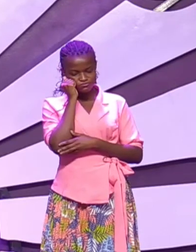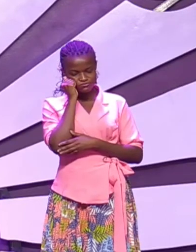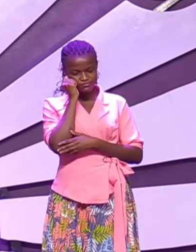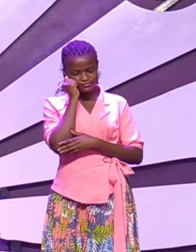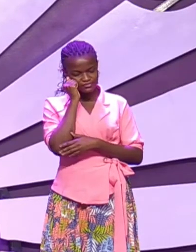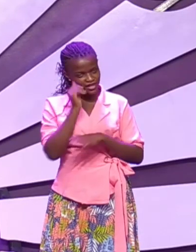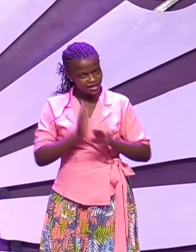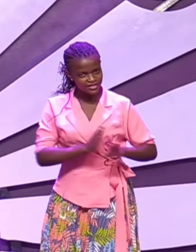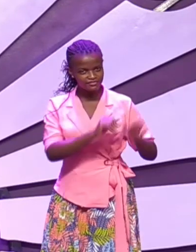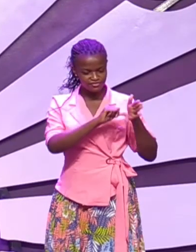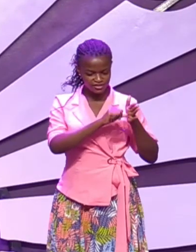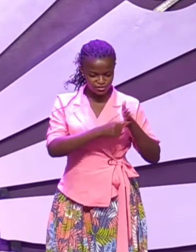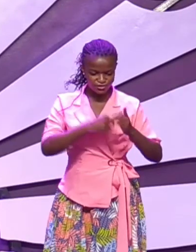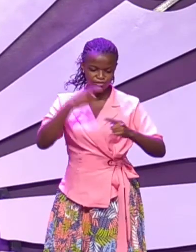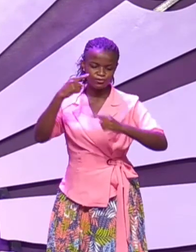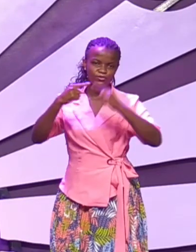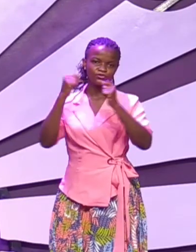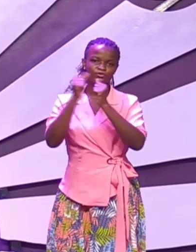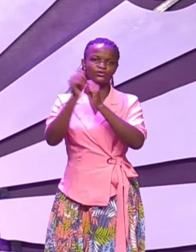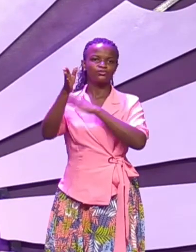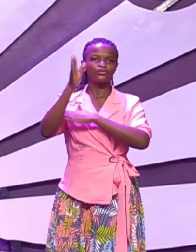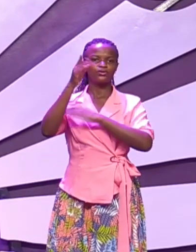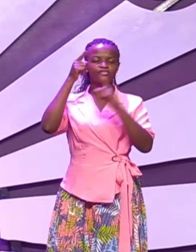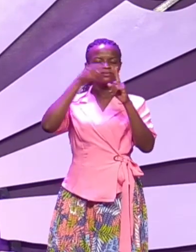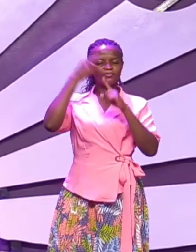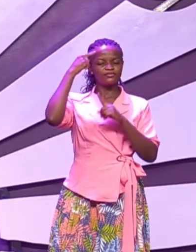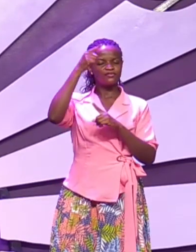move on with the purpose and the will of God for your life